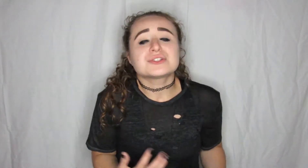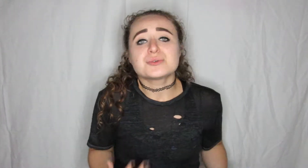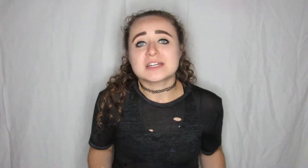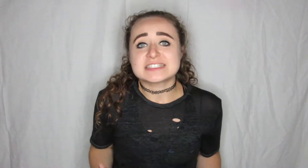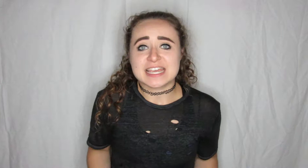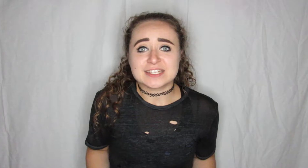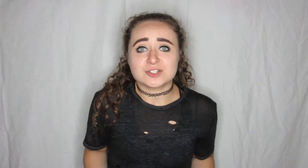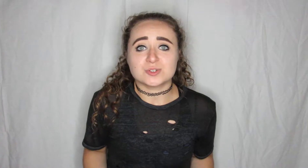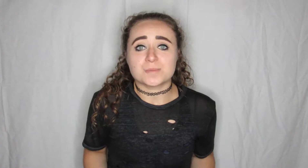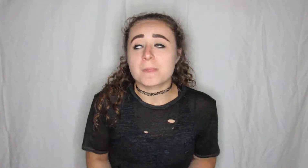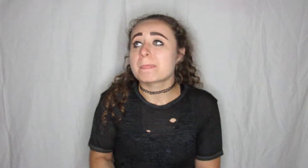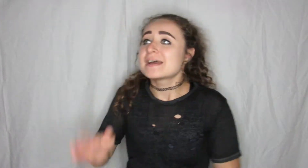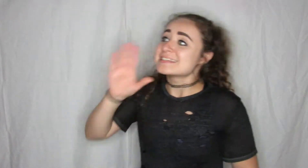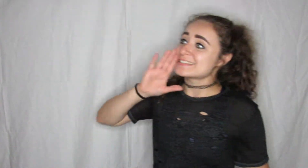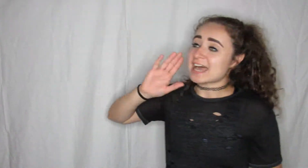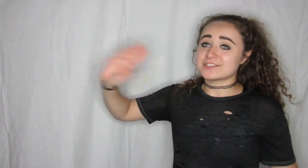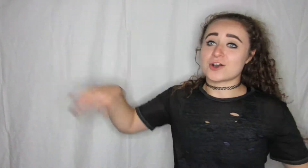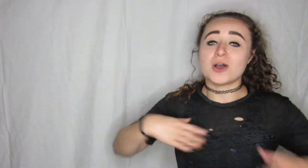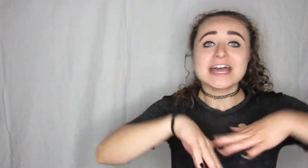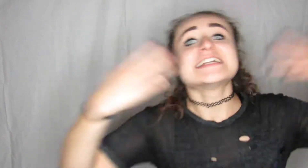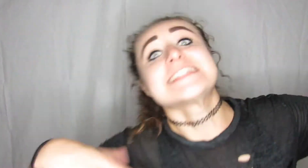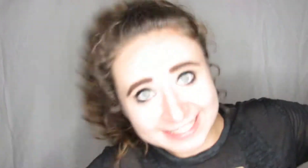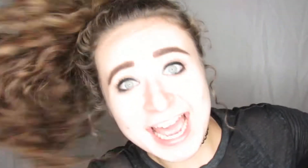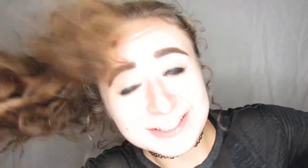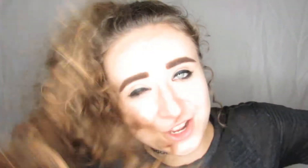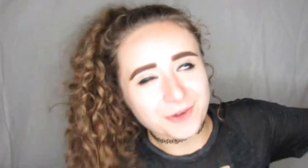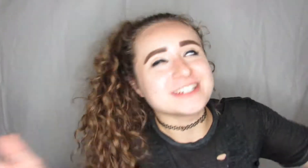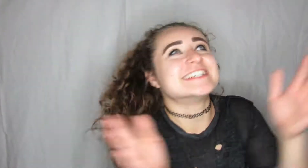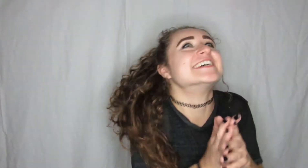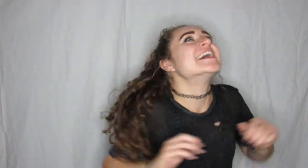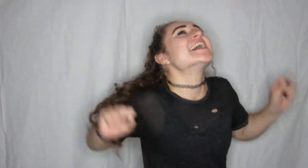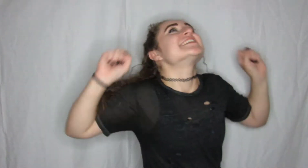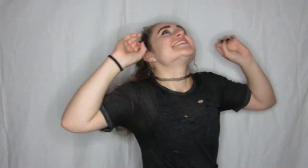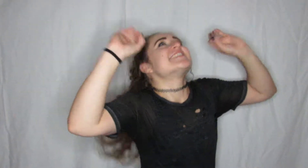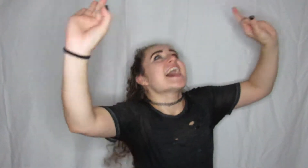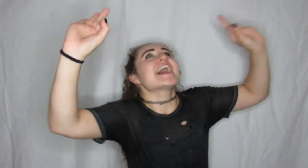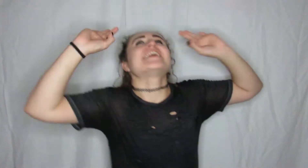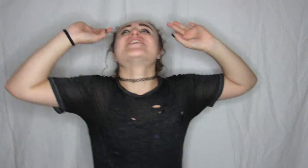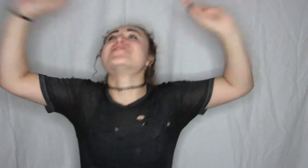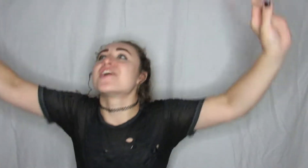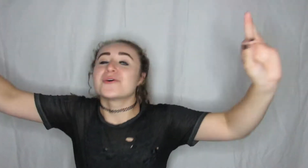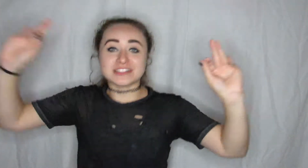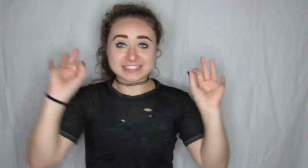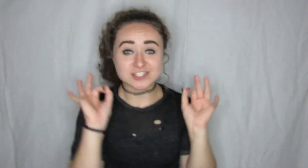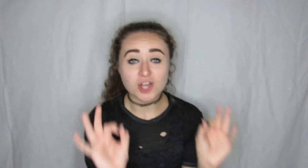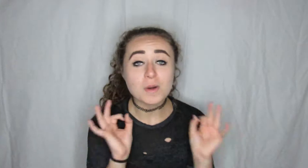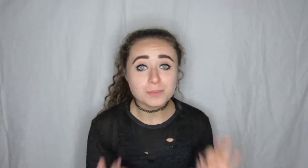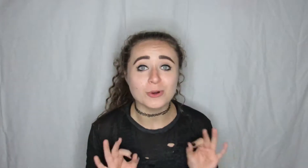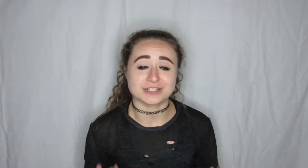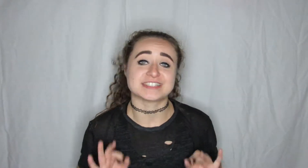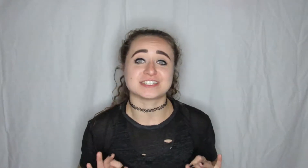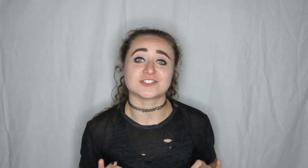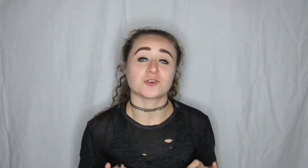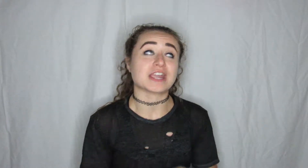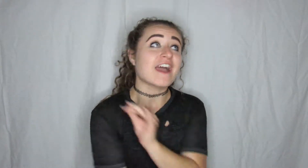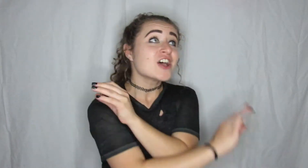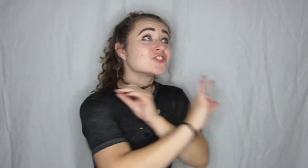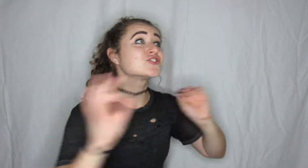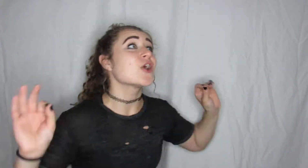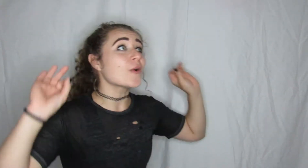do want to date you side note side note side no this is so important to this story so